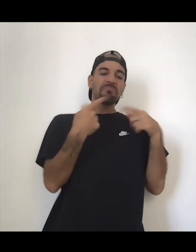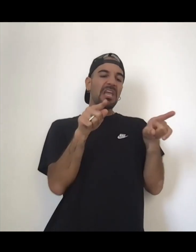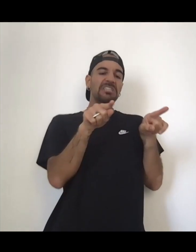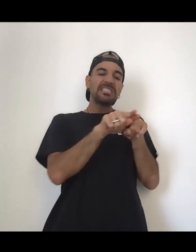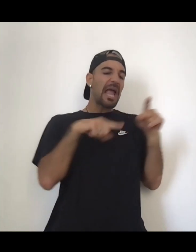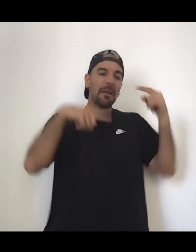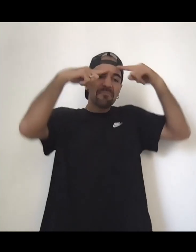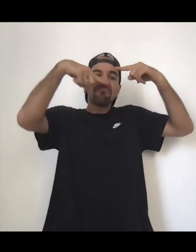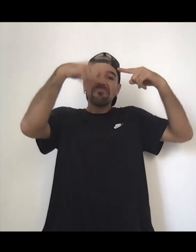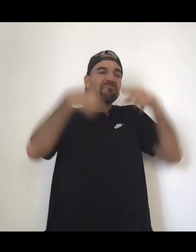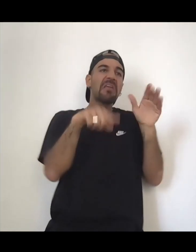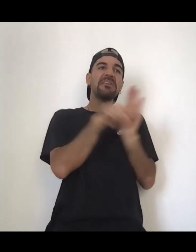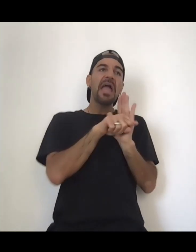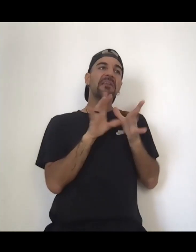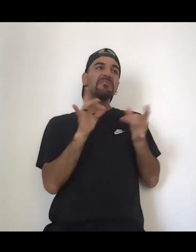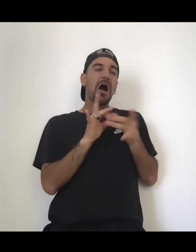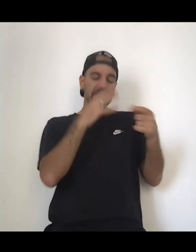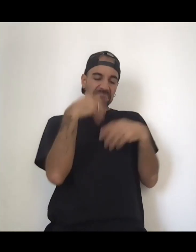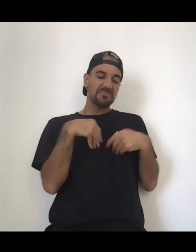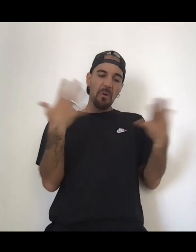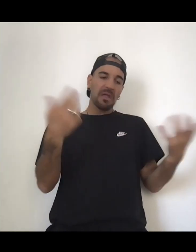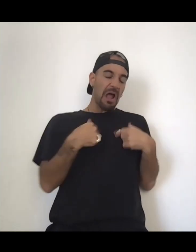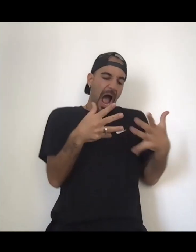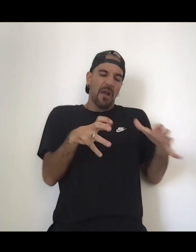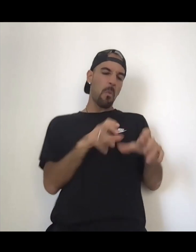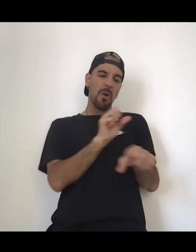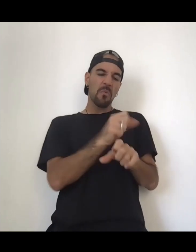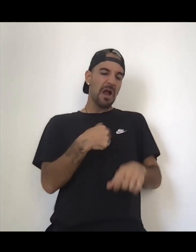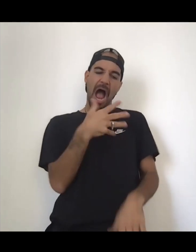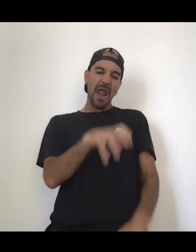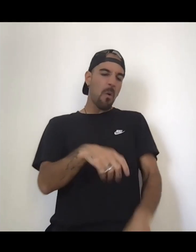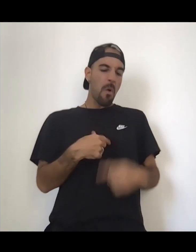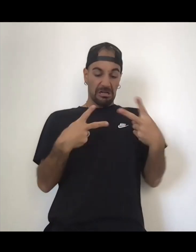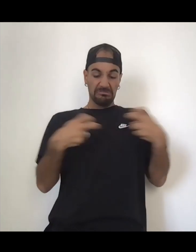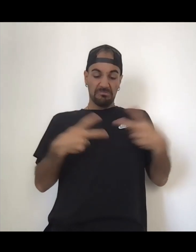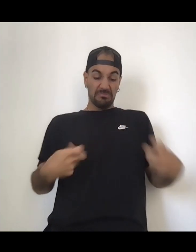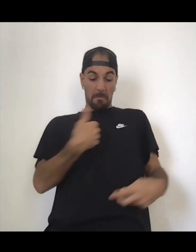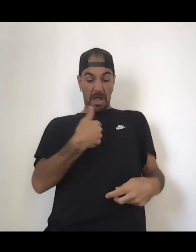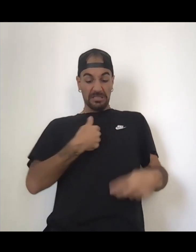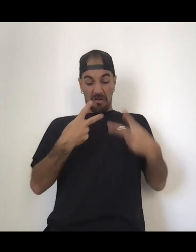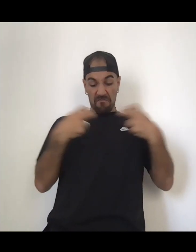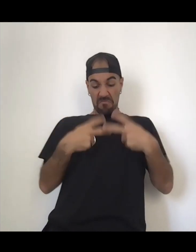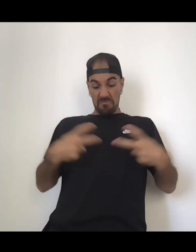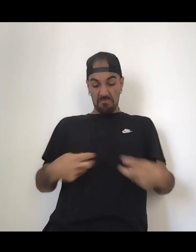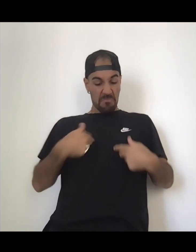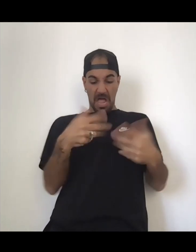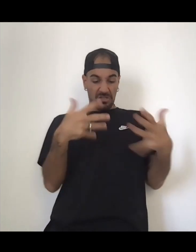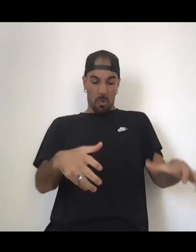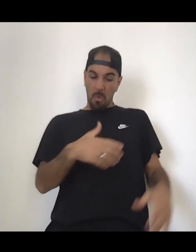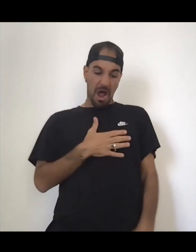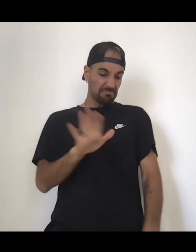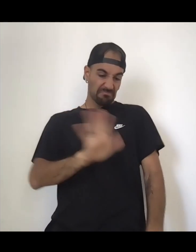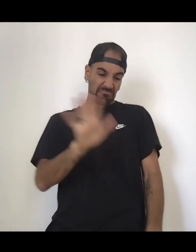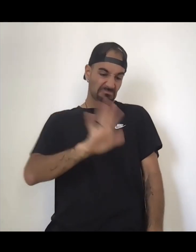get there there really is only like you know a small percentage of people that are willing to work on it day in and day out and that